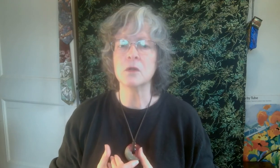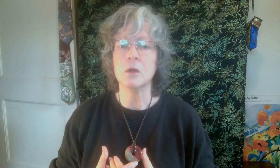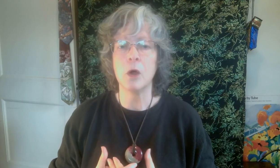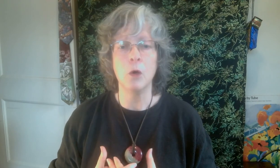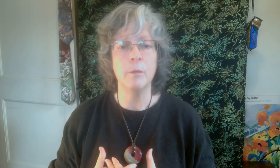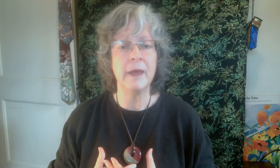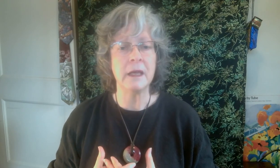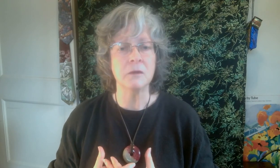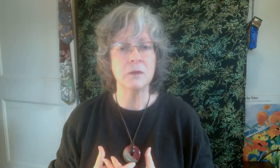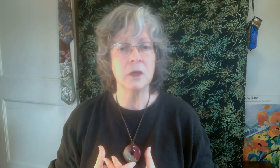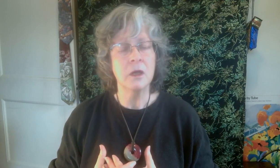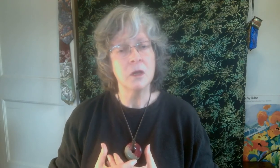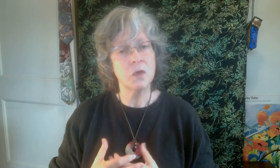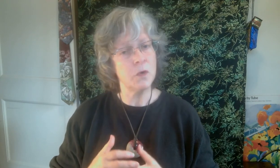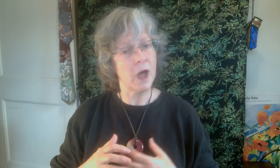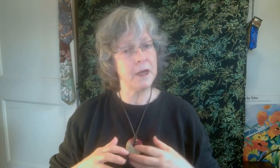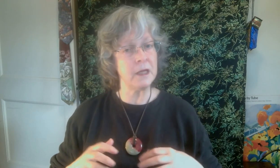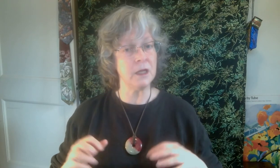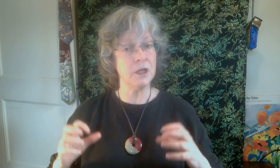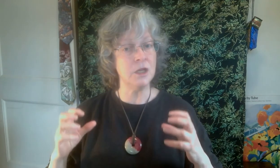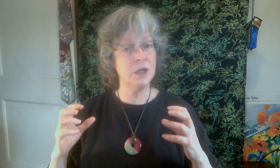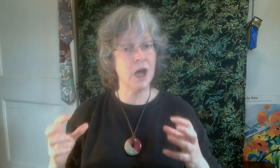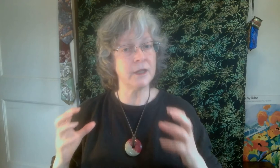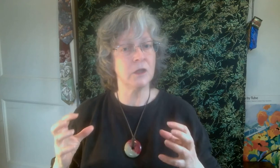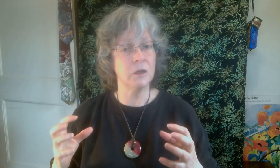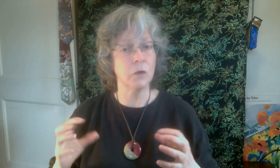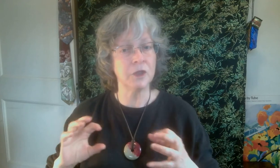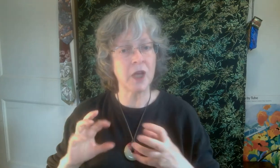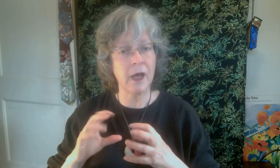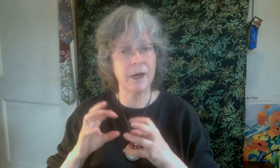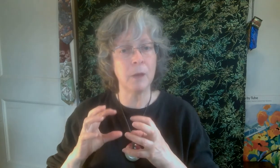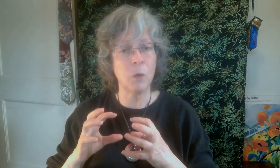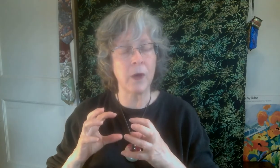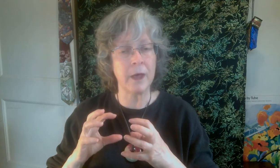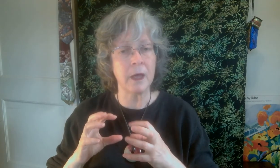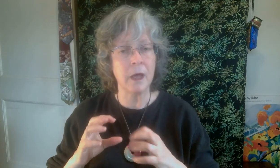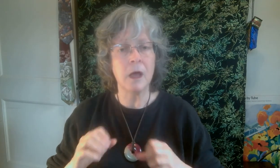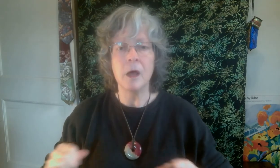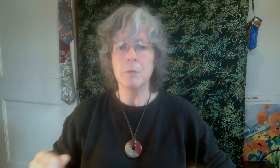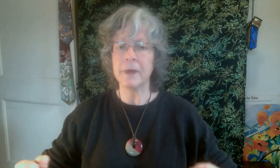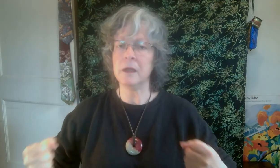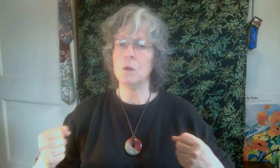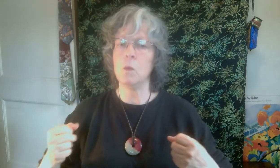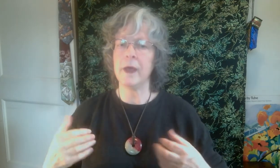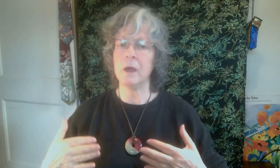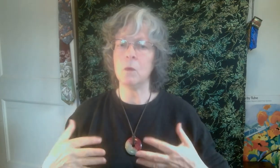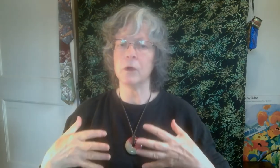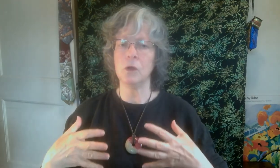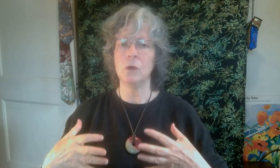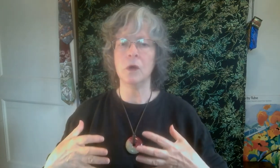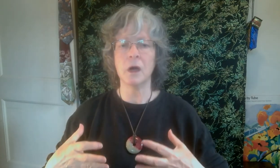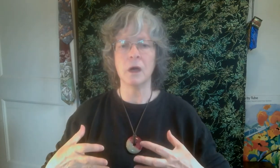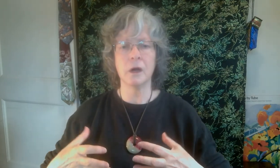home base. So not in a knotted or tied up way. But in a way where you are